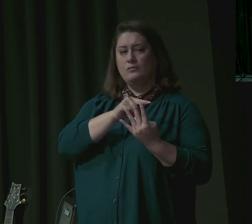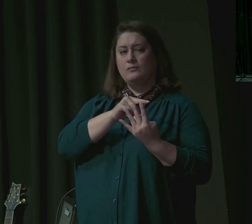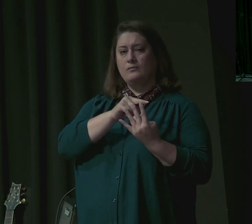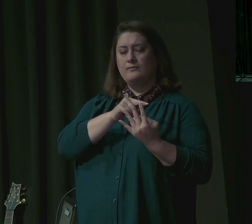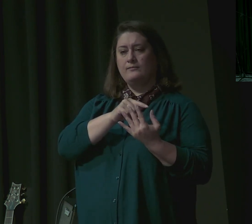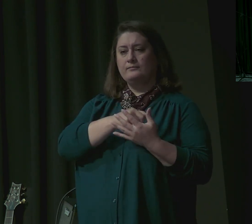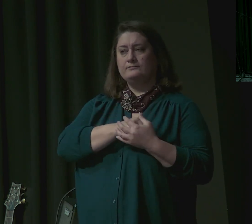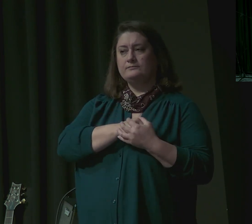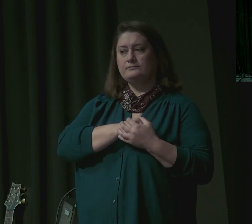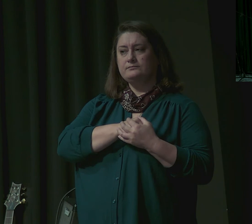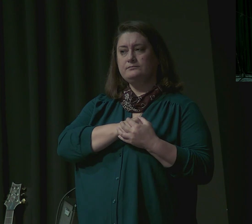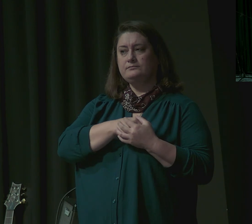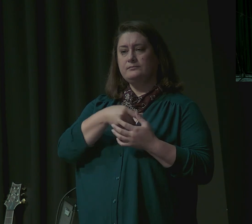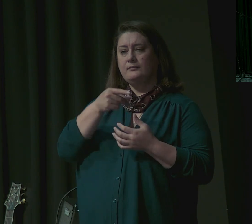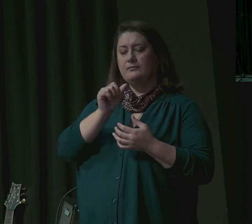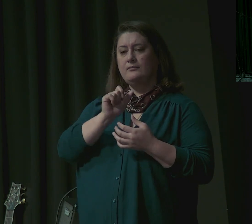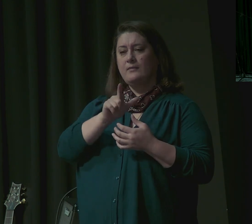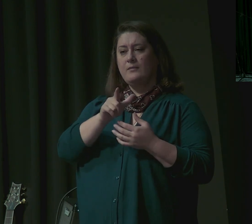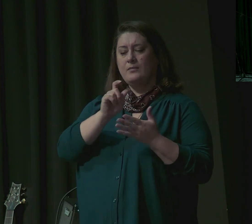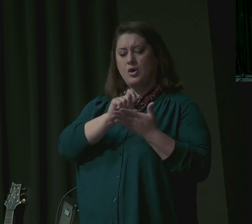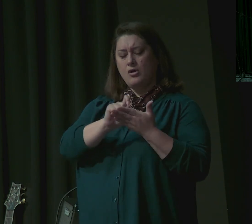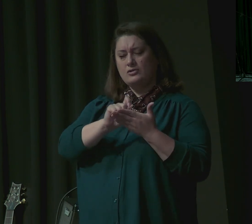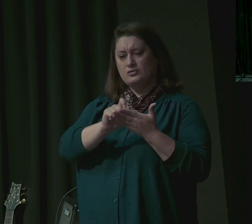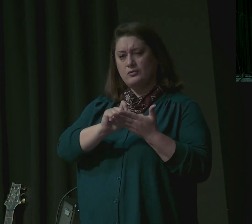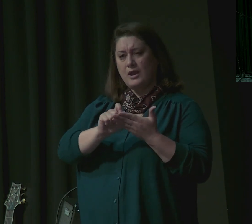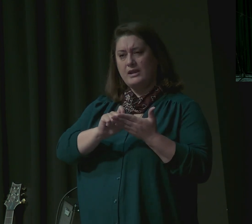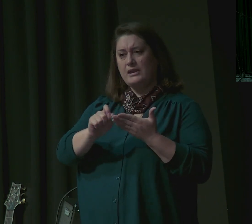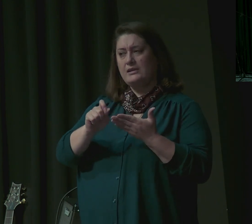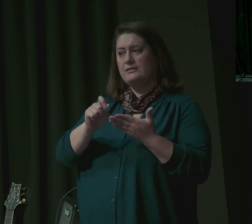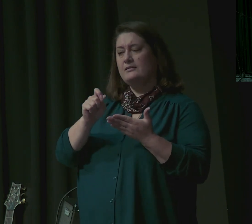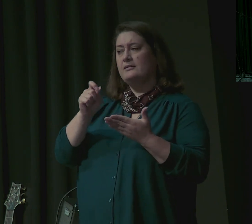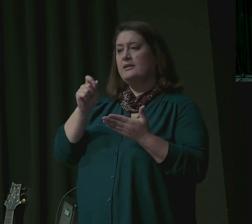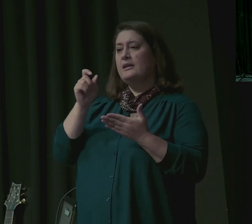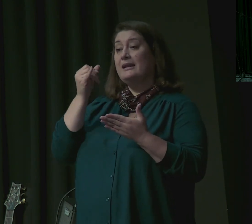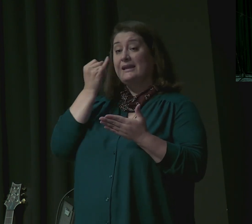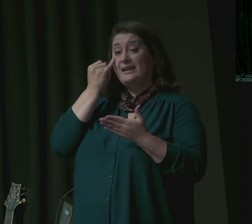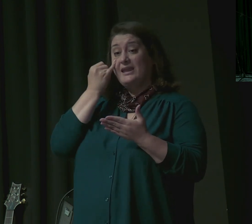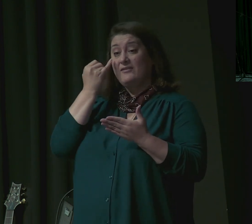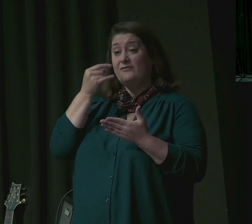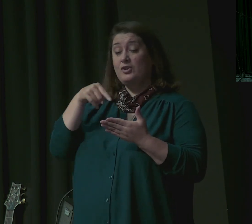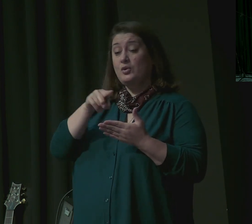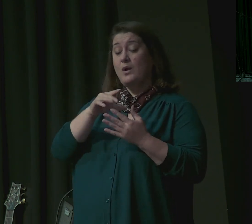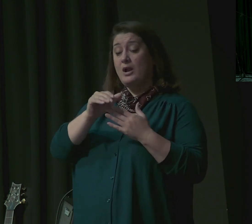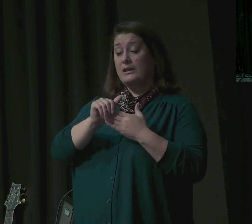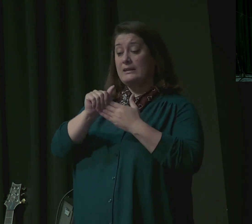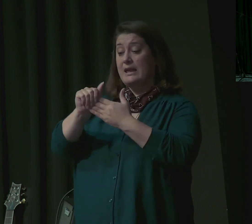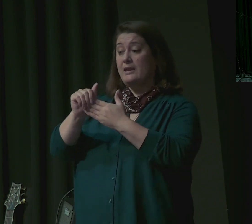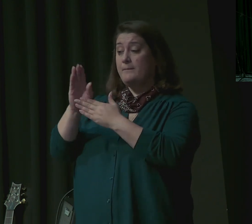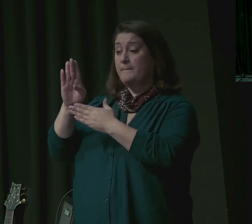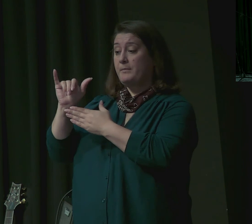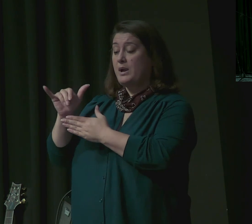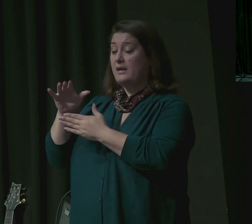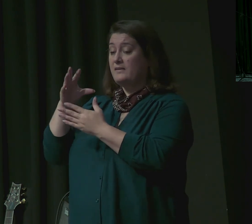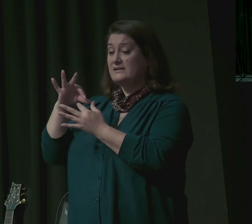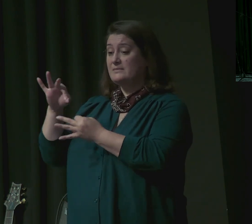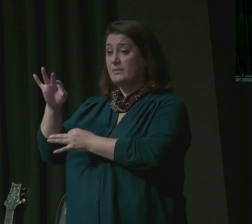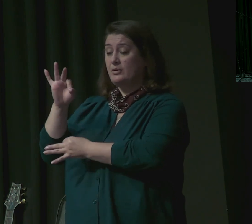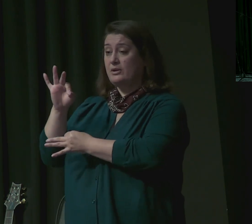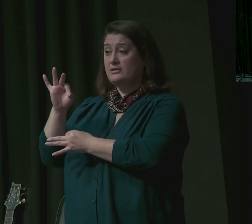Paul writing but if you're led by the spirit you're not under the law now the works of the flesh are evident sexual immorality impurity